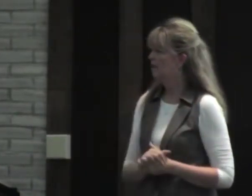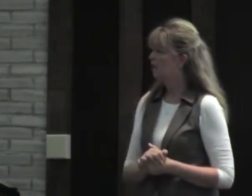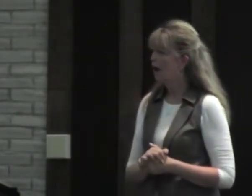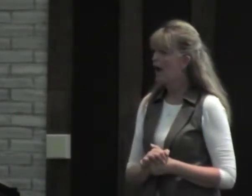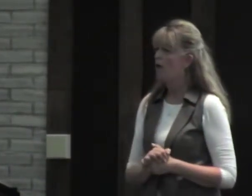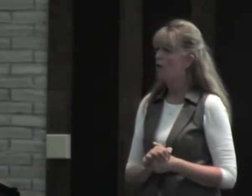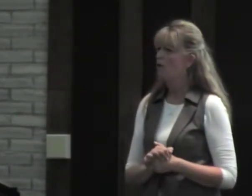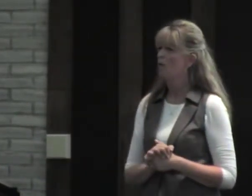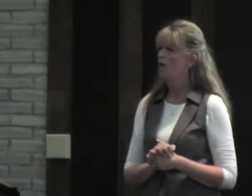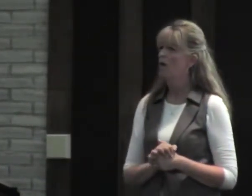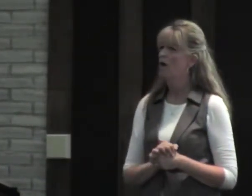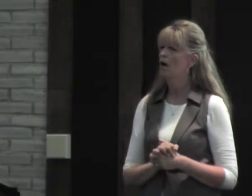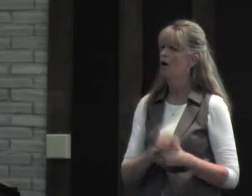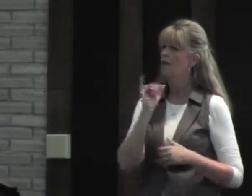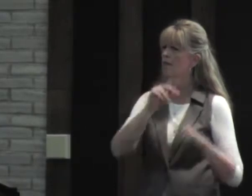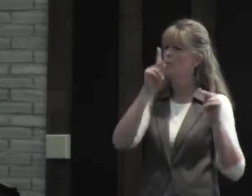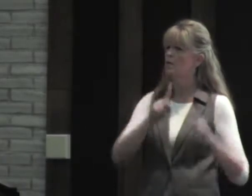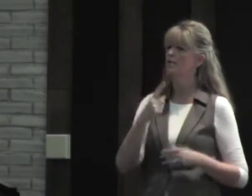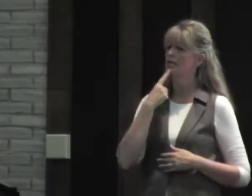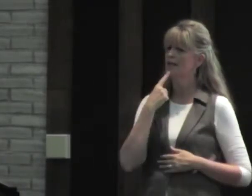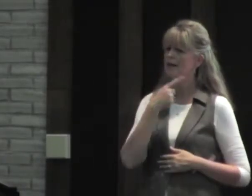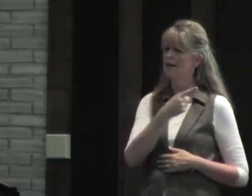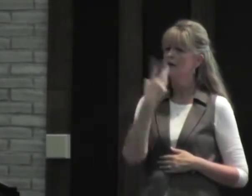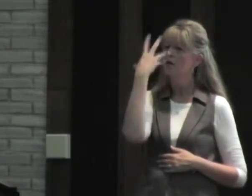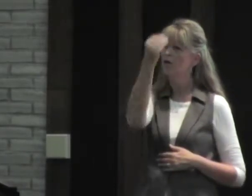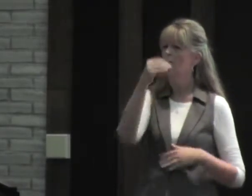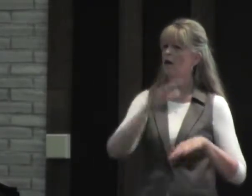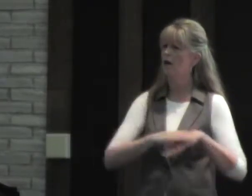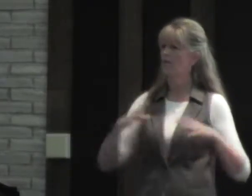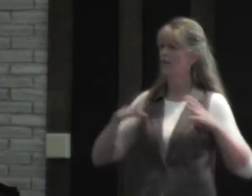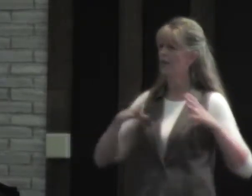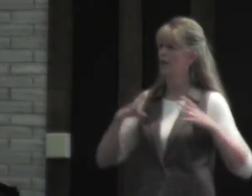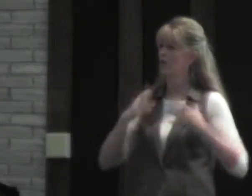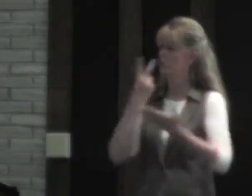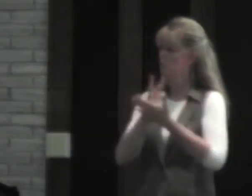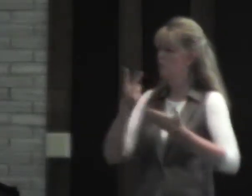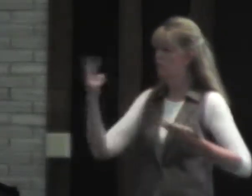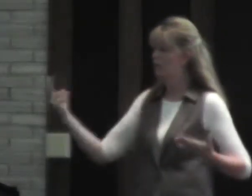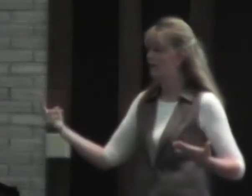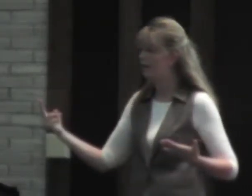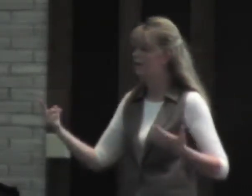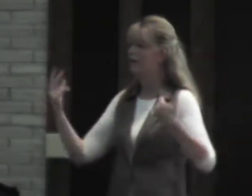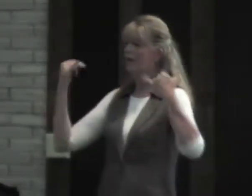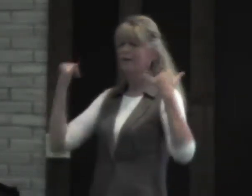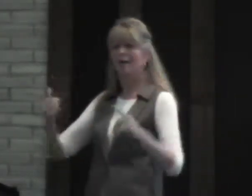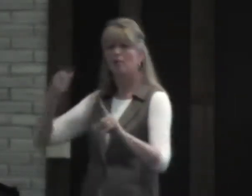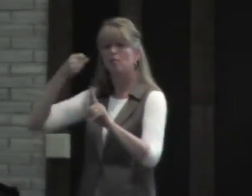So I realized, wow, that person said that they were going on vacation two weeks.